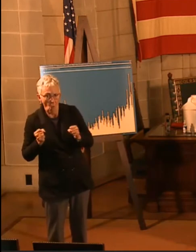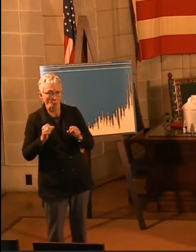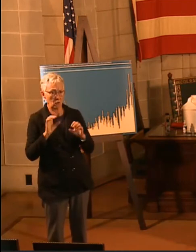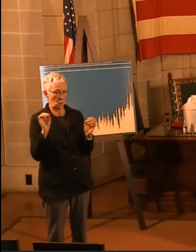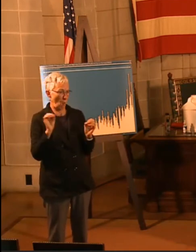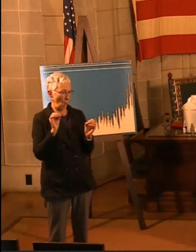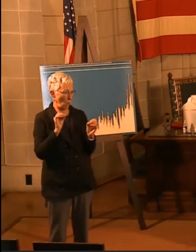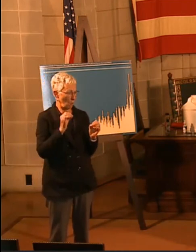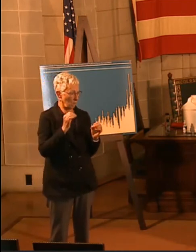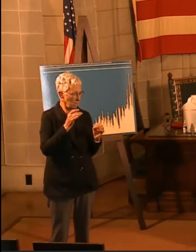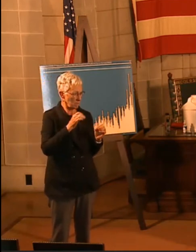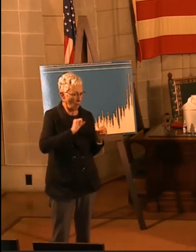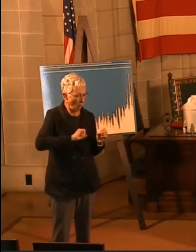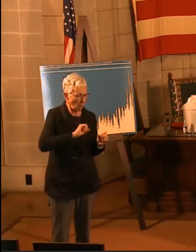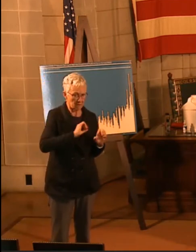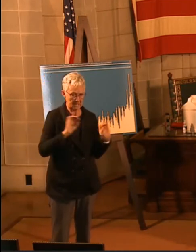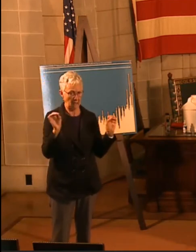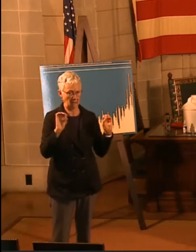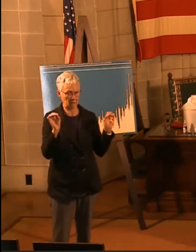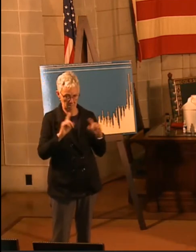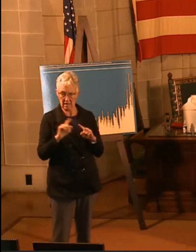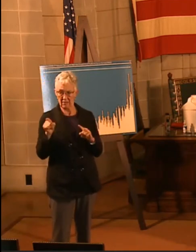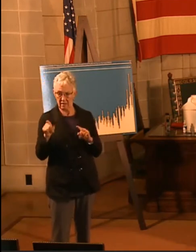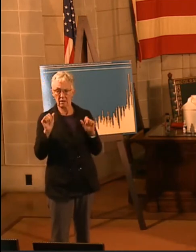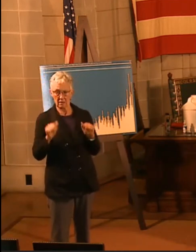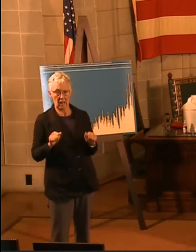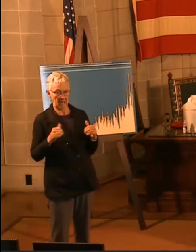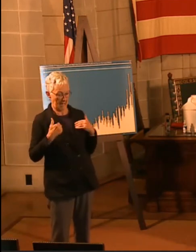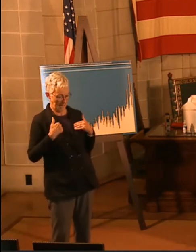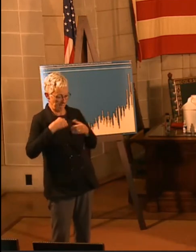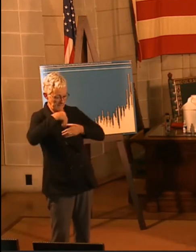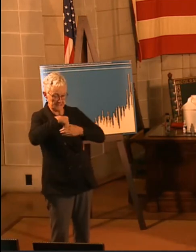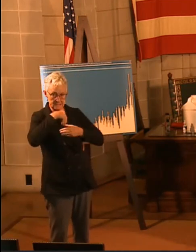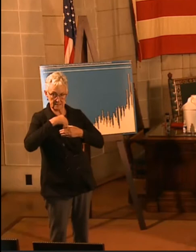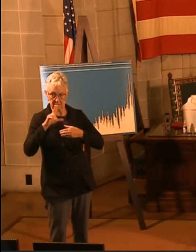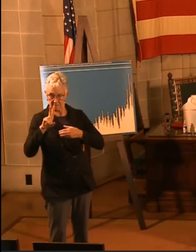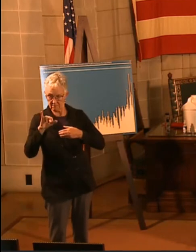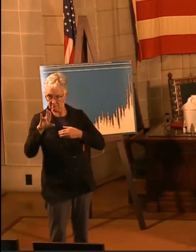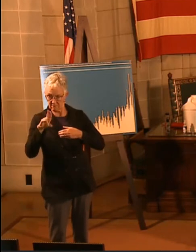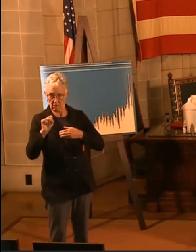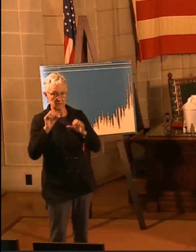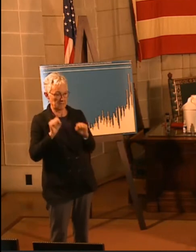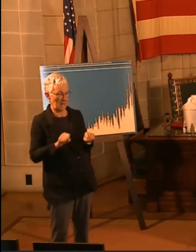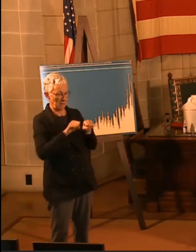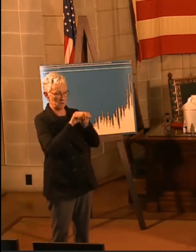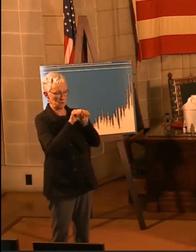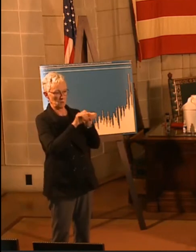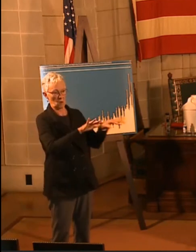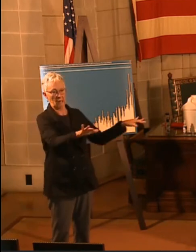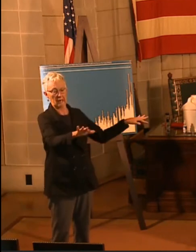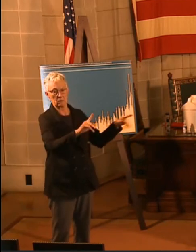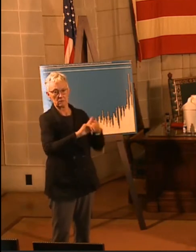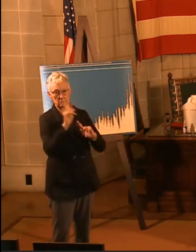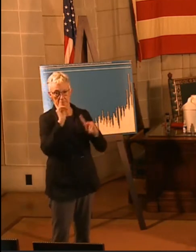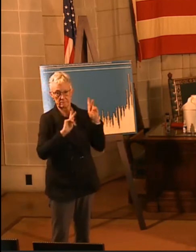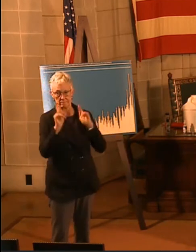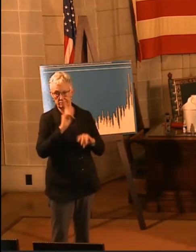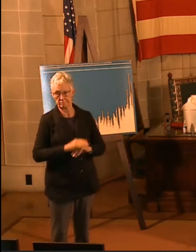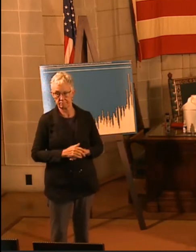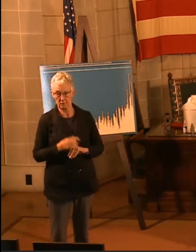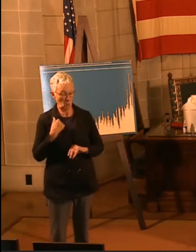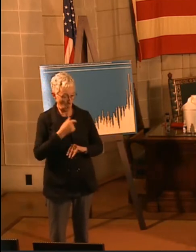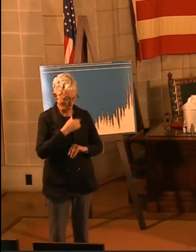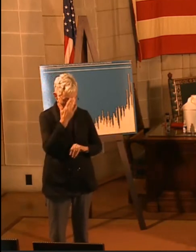people are not a risk for transmission. So, we know now that the virus can spread silently in schools or in